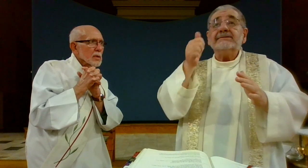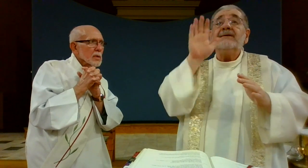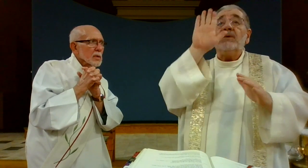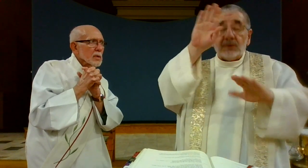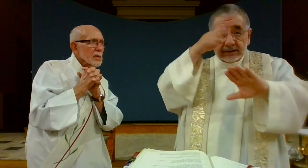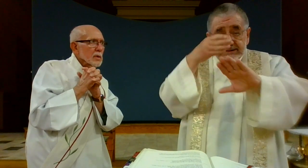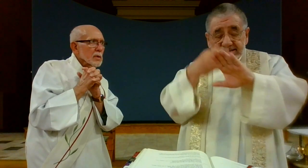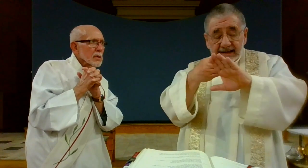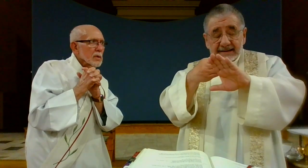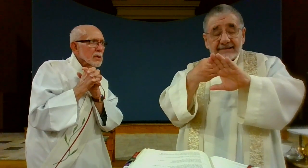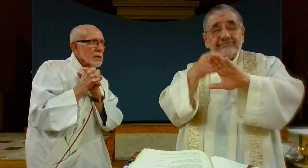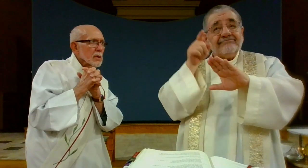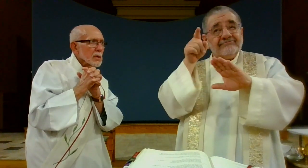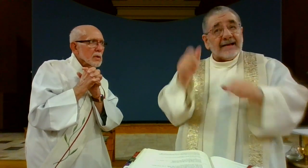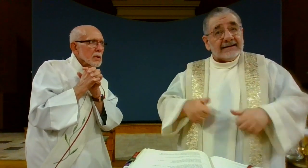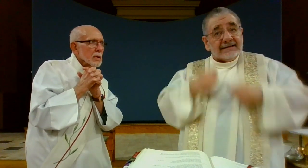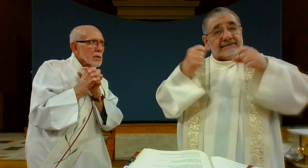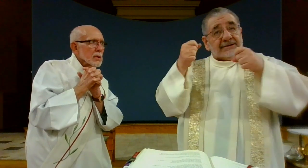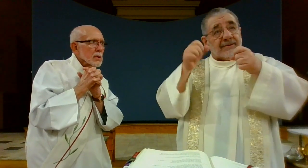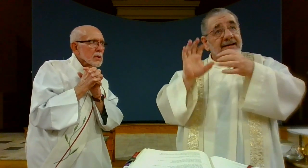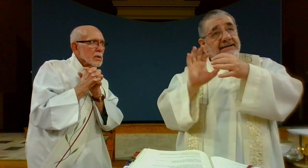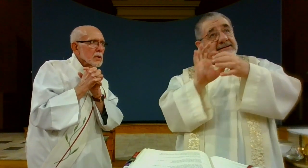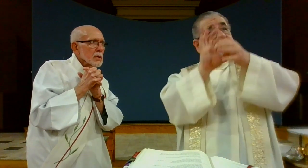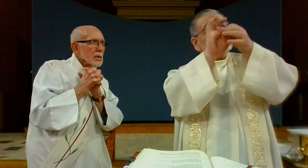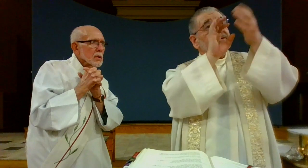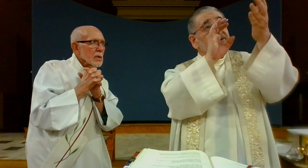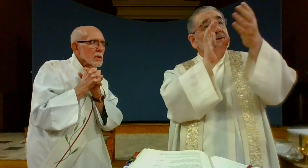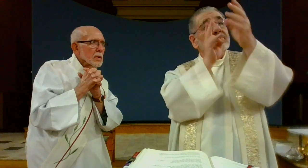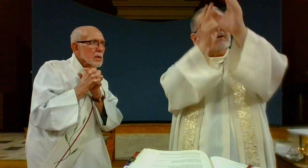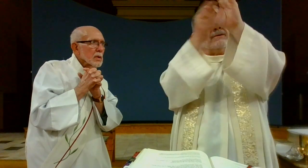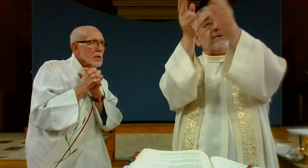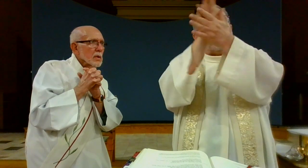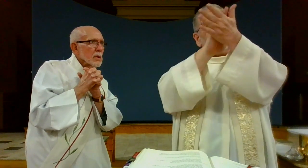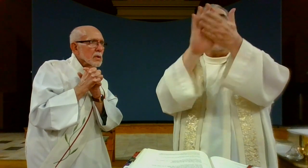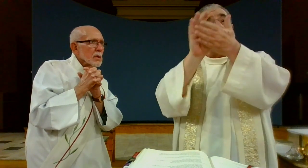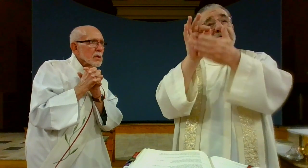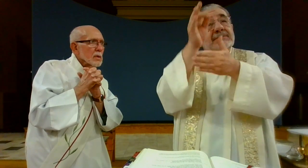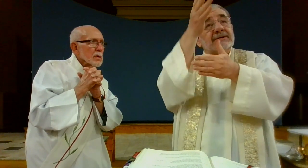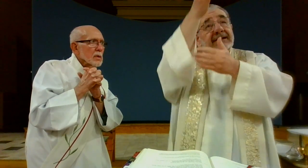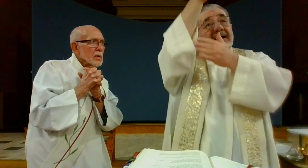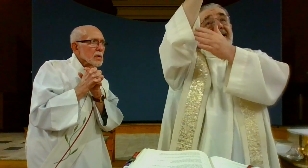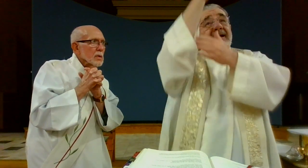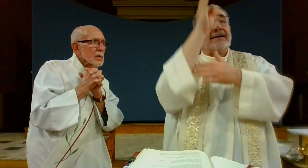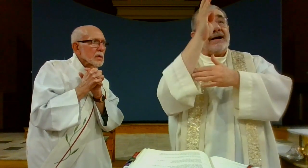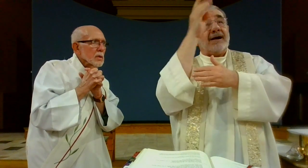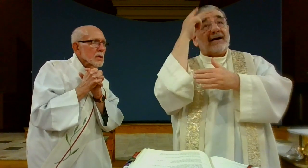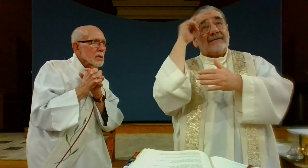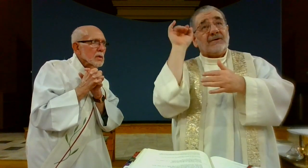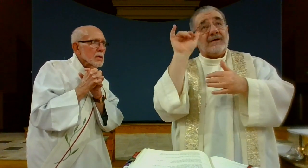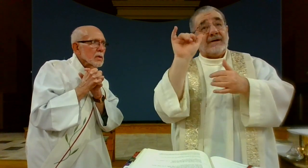your Son, who lives and reigns with you in the unity of the Holy Spirit, one God